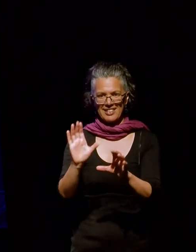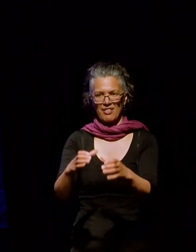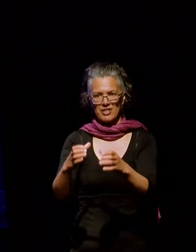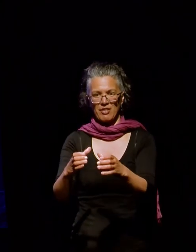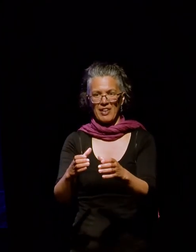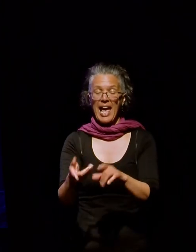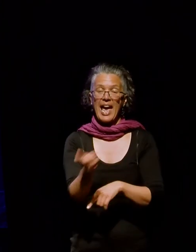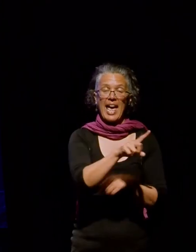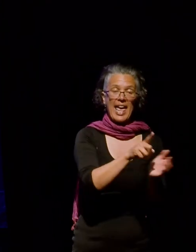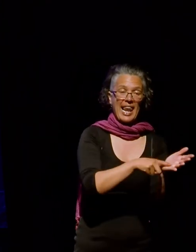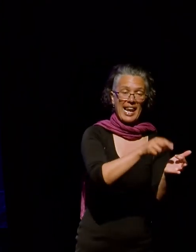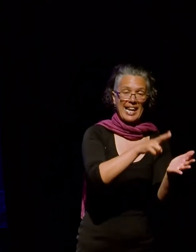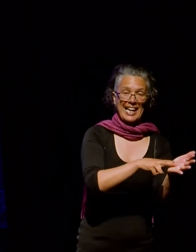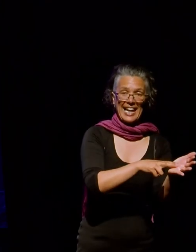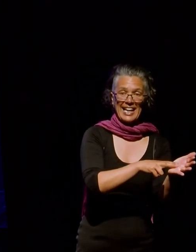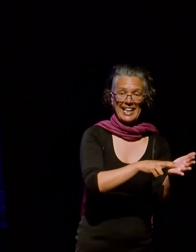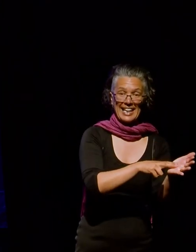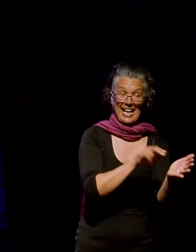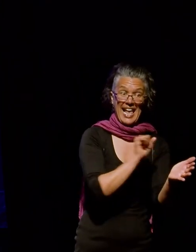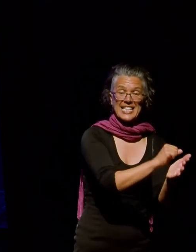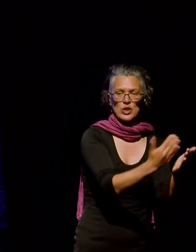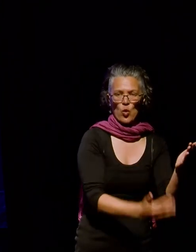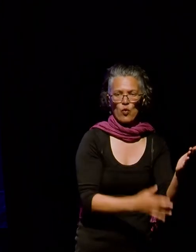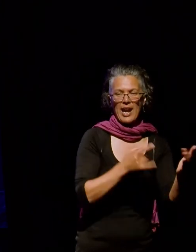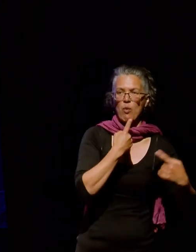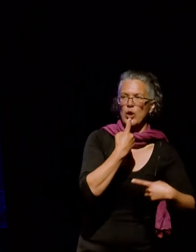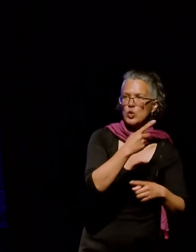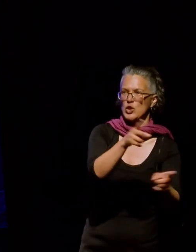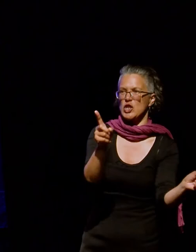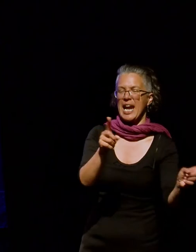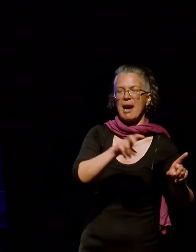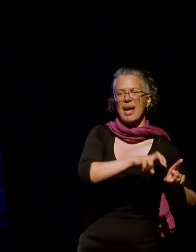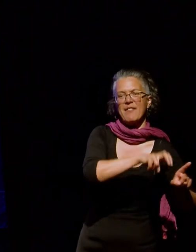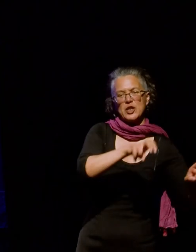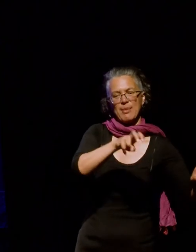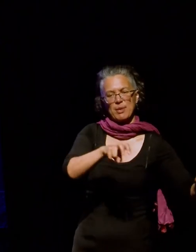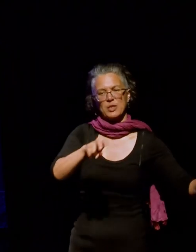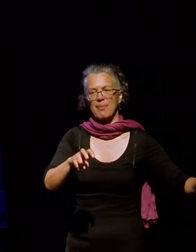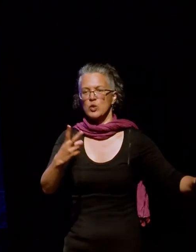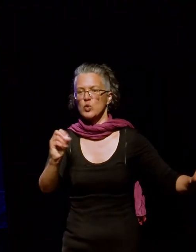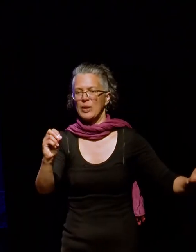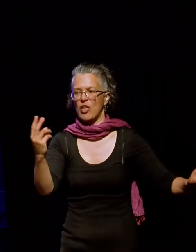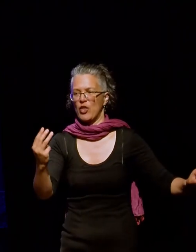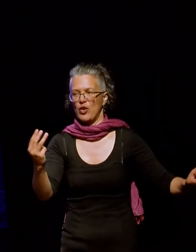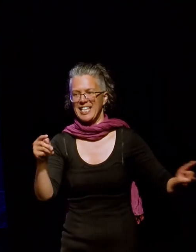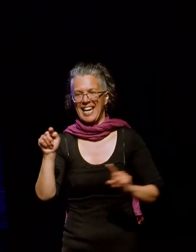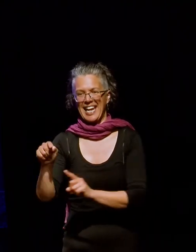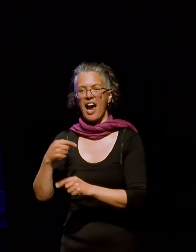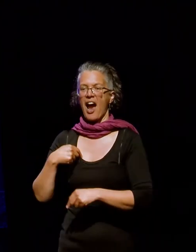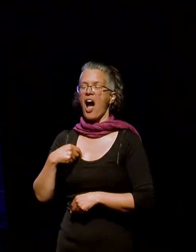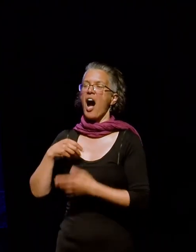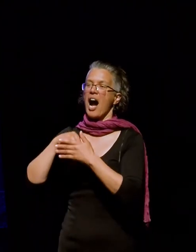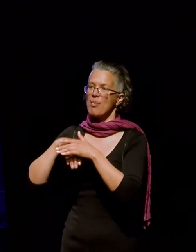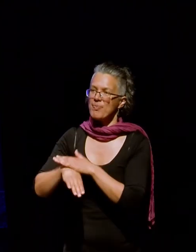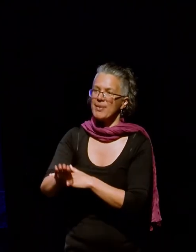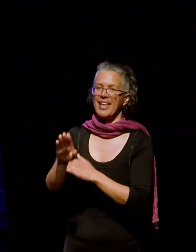slightly different story. So it's Leonard's story that I want to share. But I sort of have to jump ahead a little bit to 2013. And I walk in the